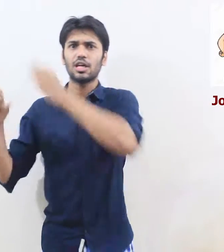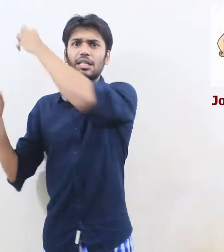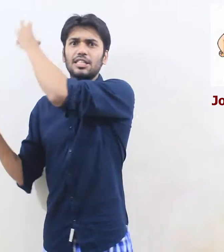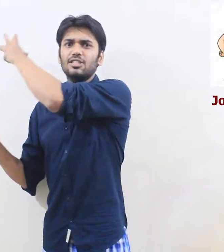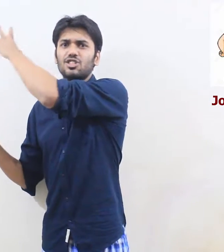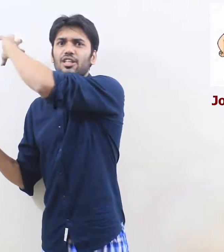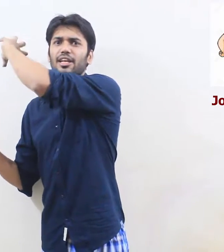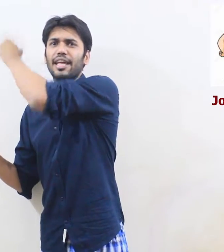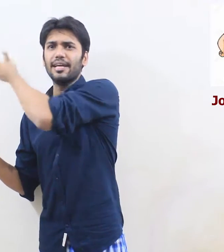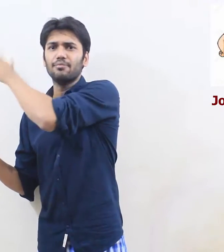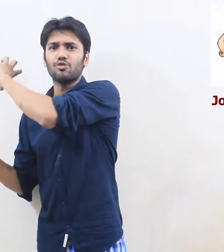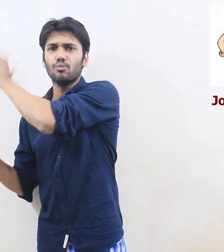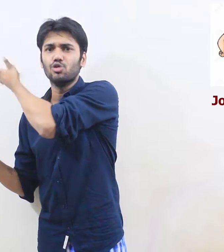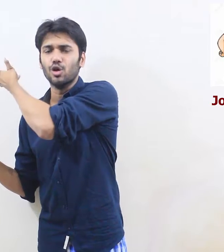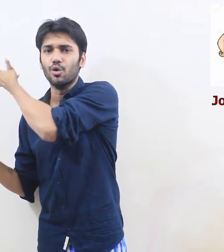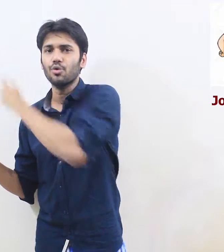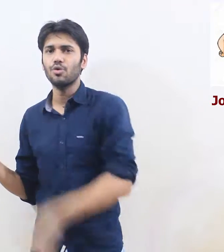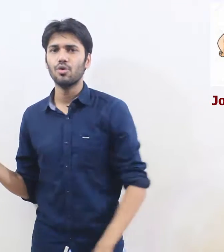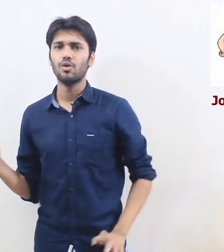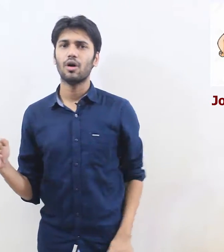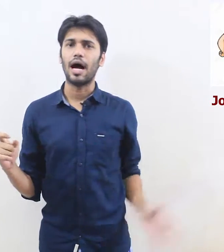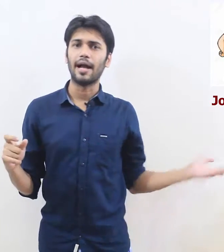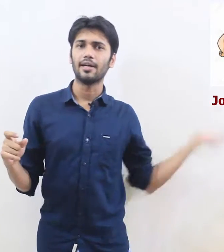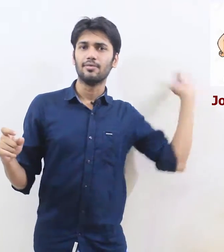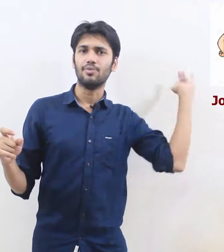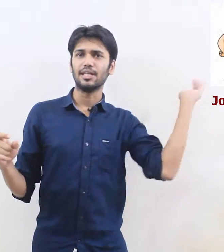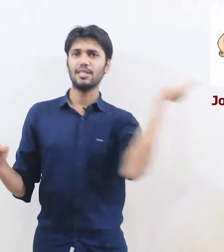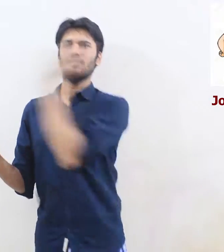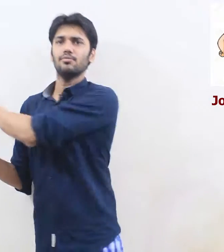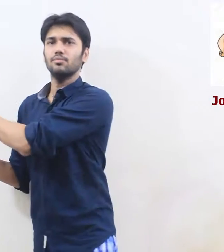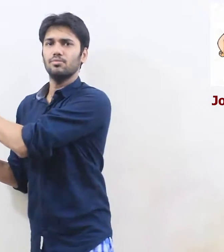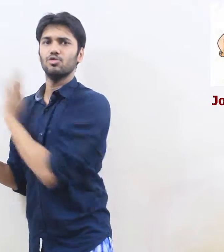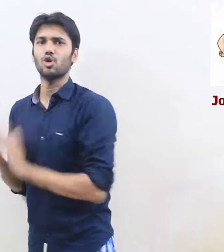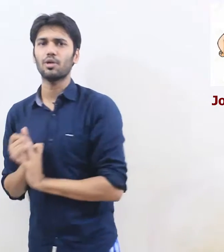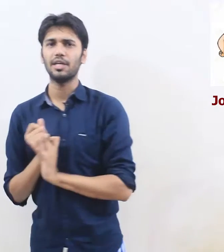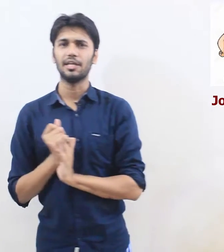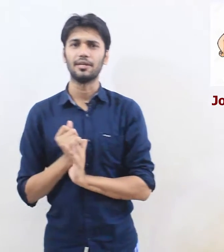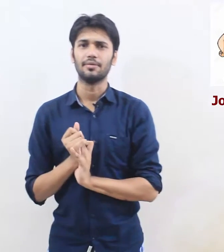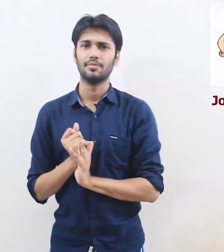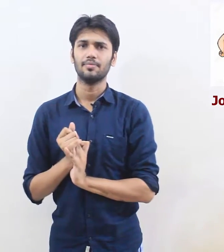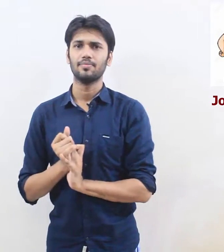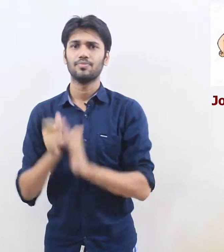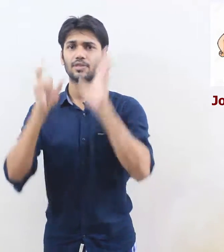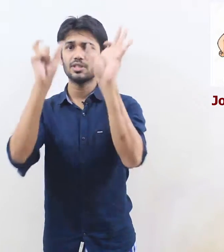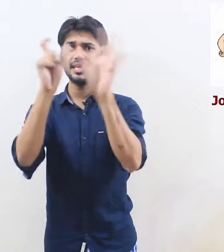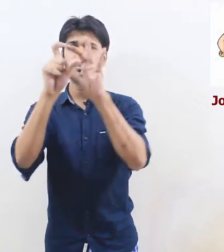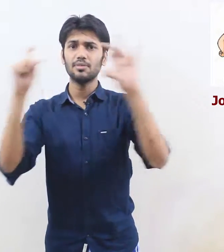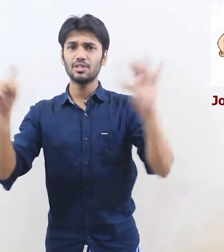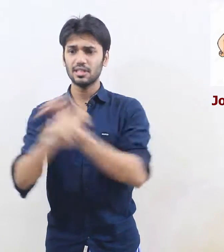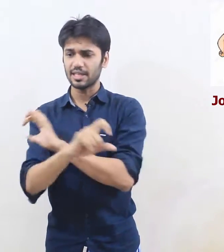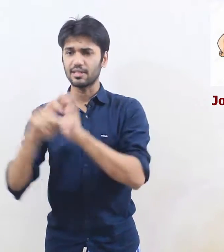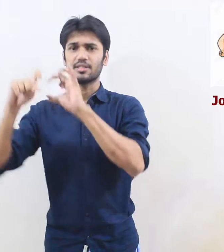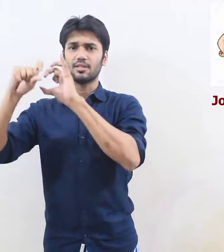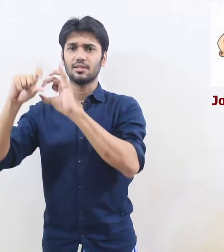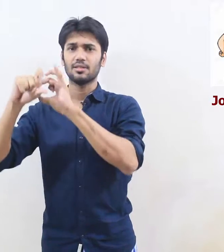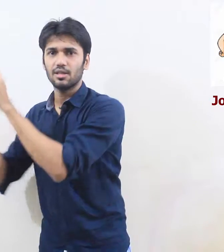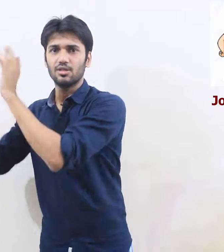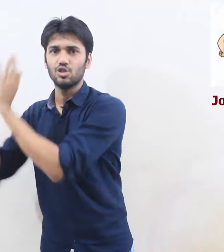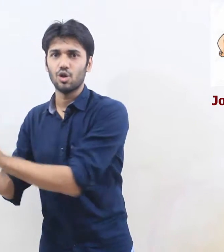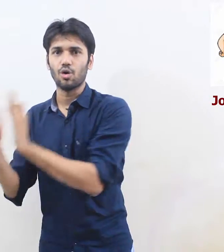change the name from Joe and bring John here the same sentence John